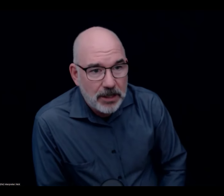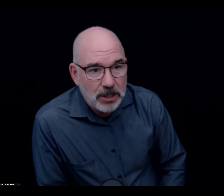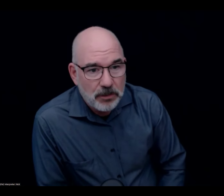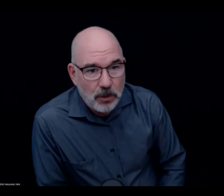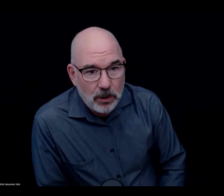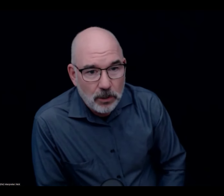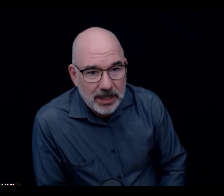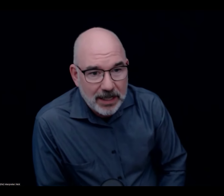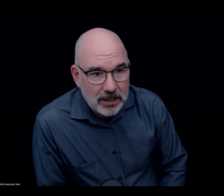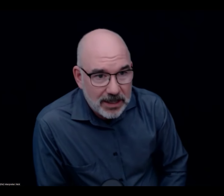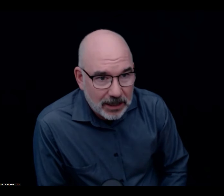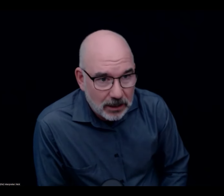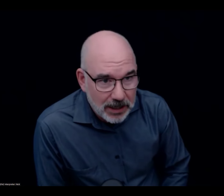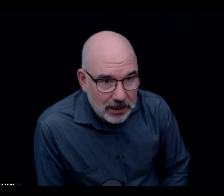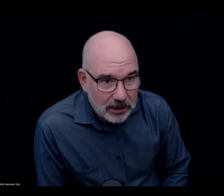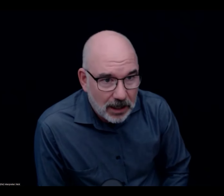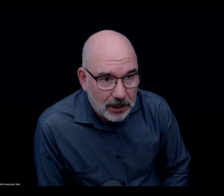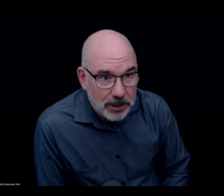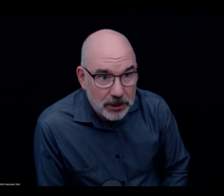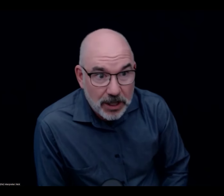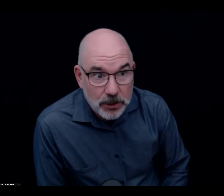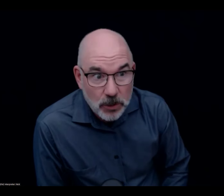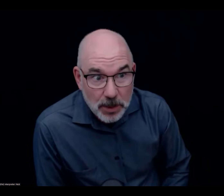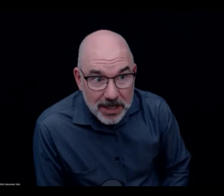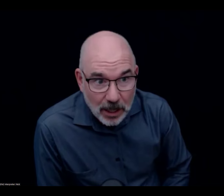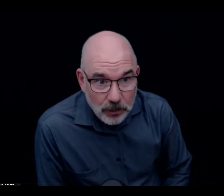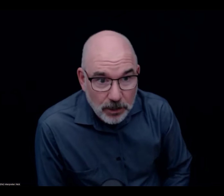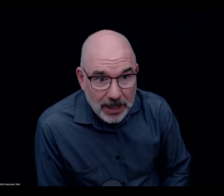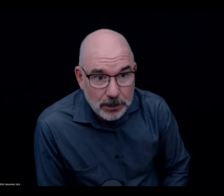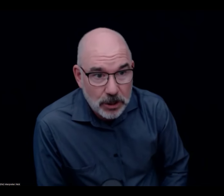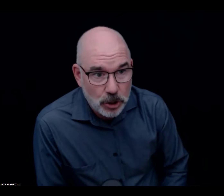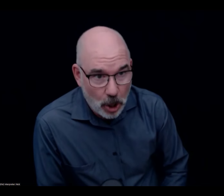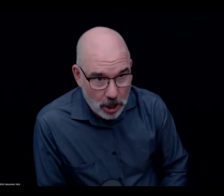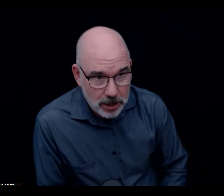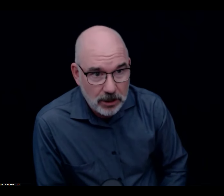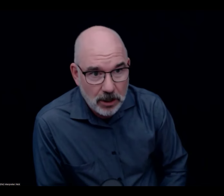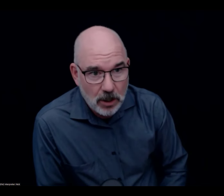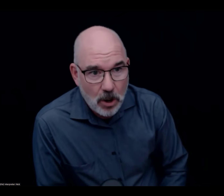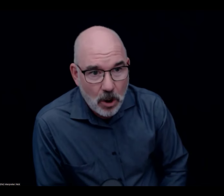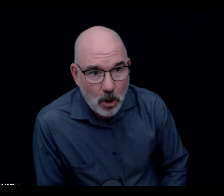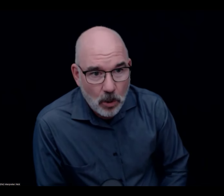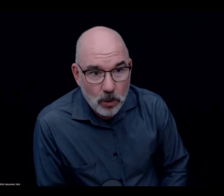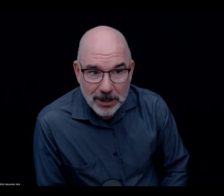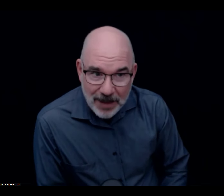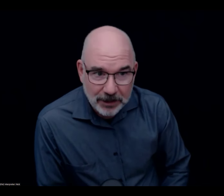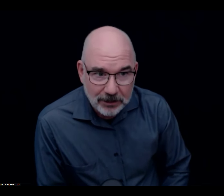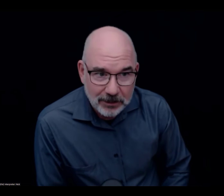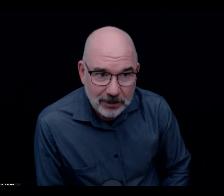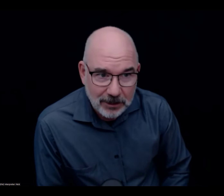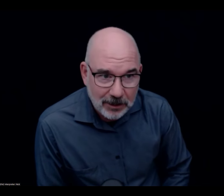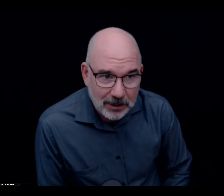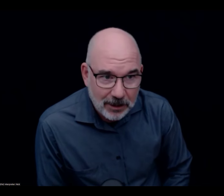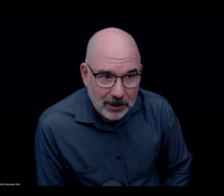and just before we get into the syllabus i'm going to introduce myself my name is john oh laughing